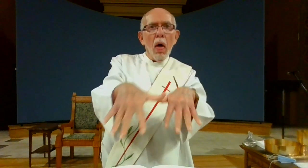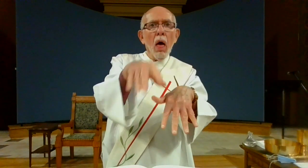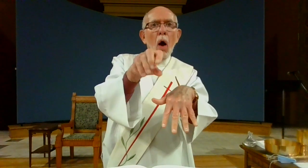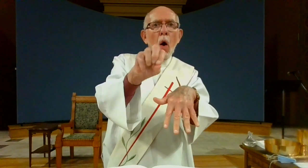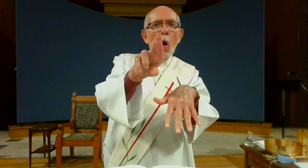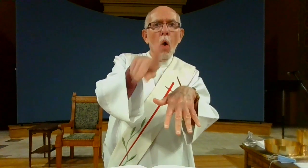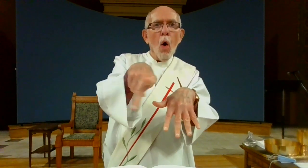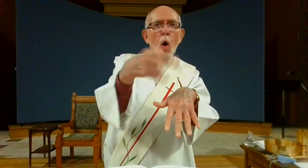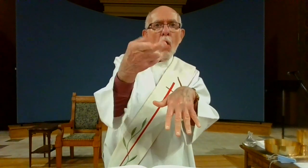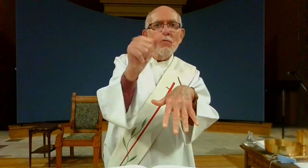says the Lord